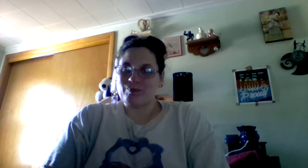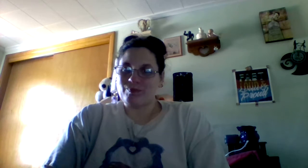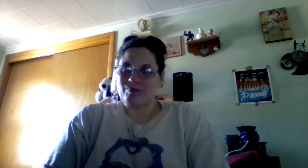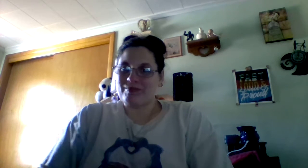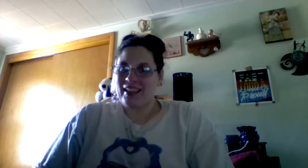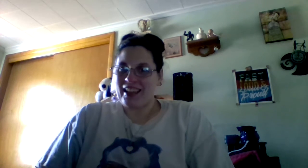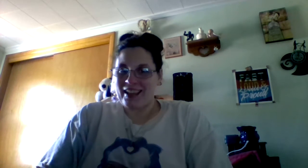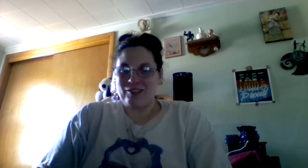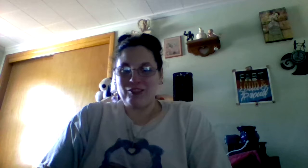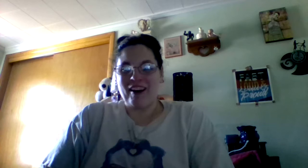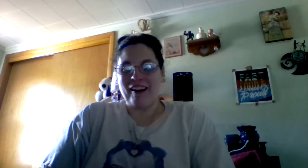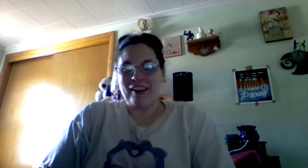I got a new dog.